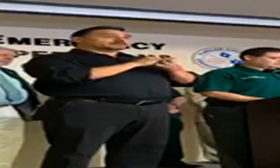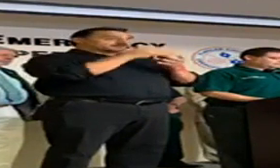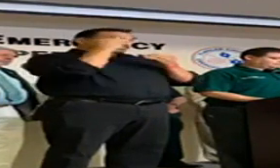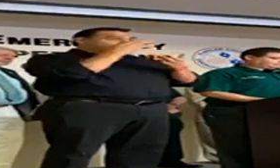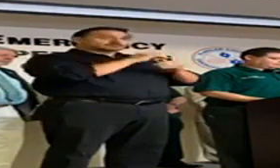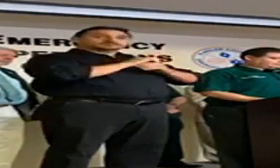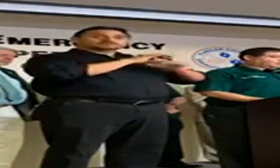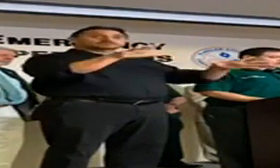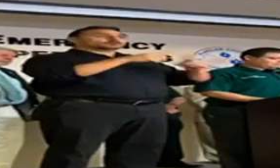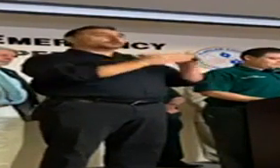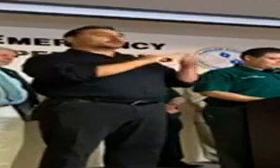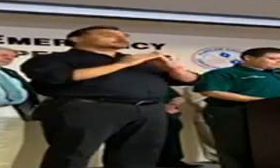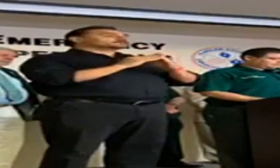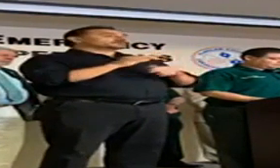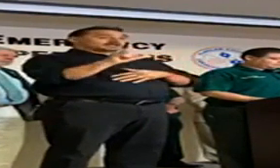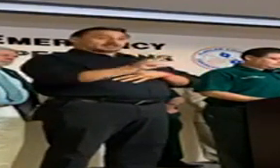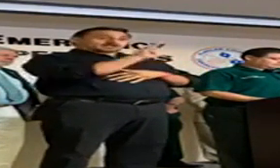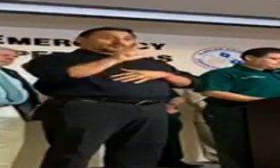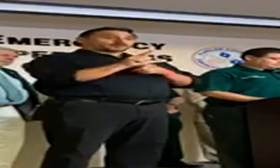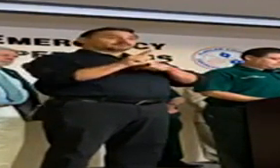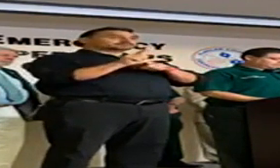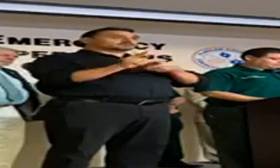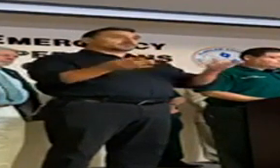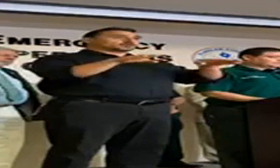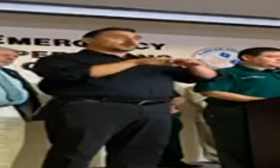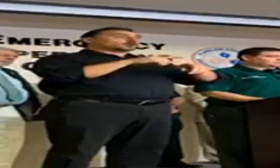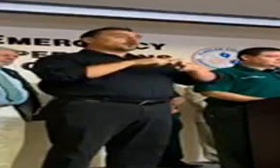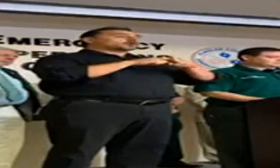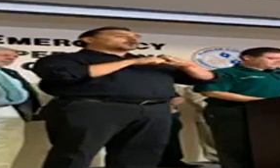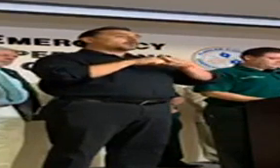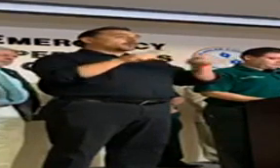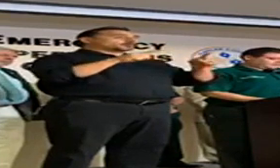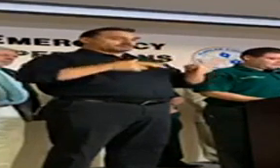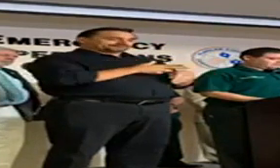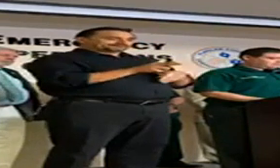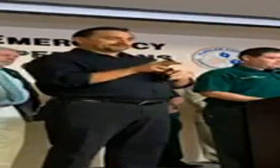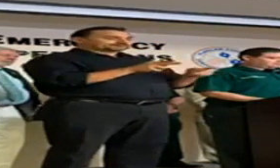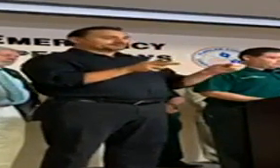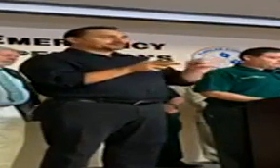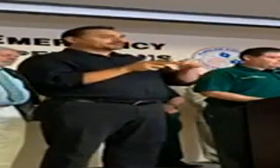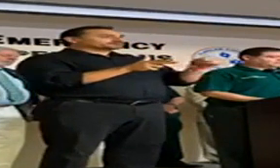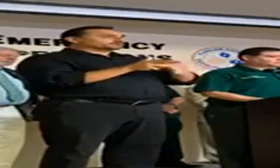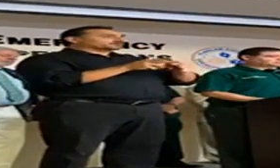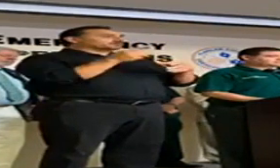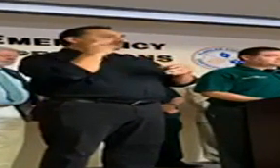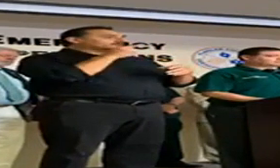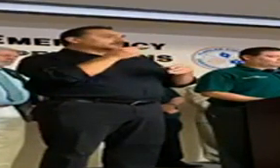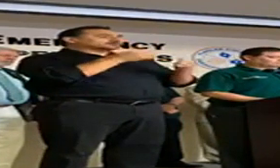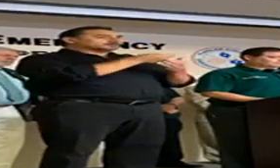community. Our libraries have closed, but the ability for curbside service has been created. For more information